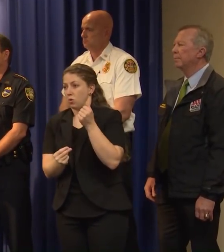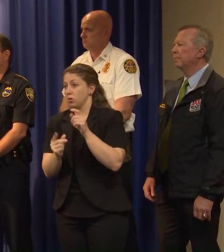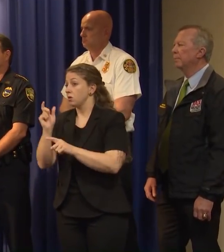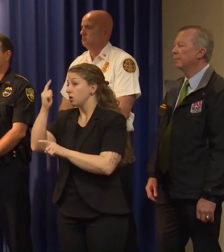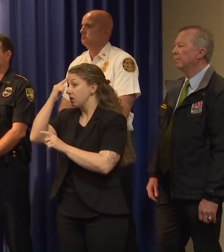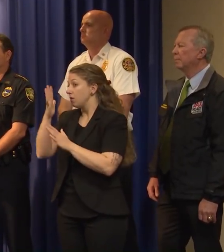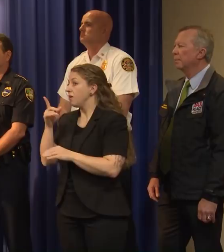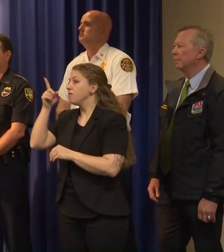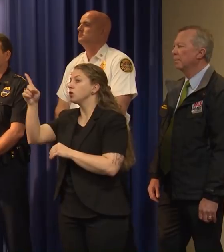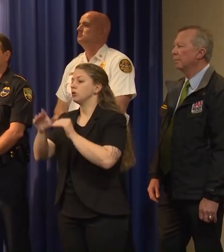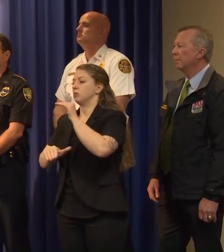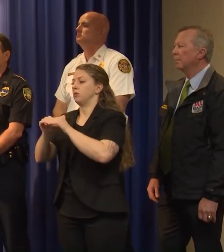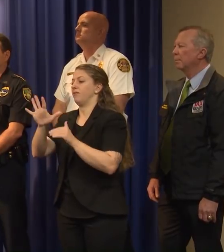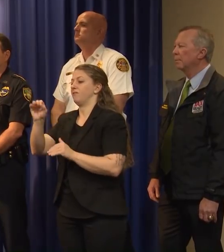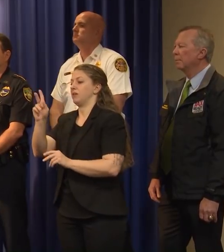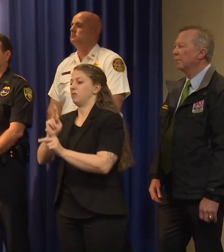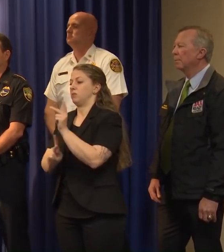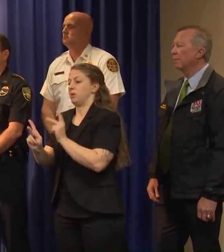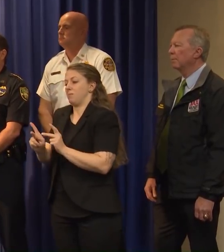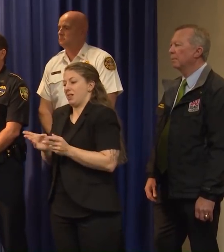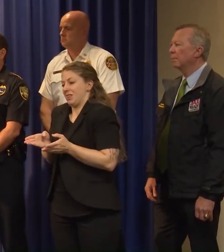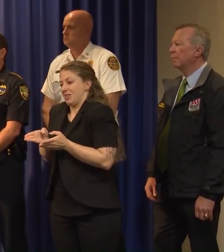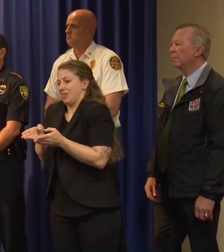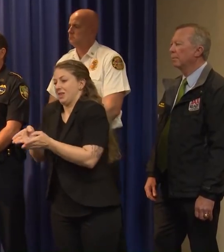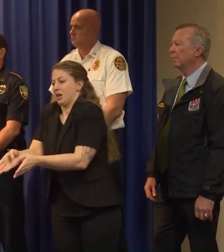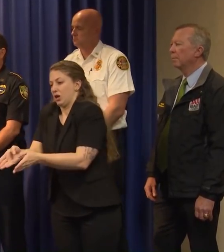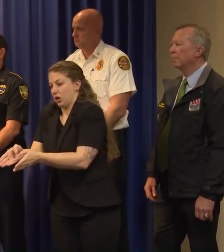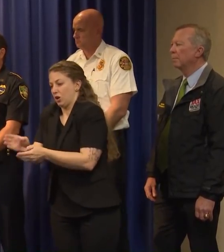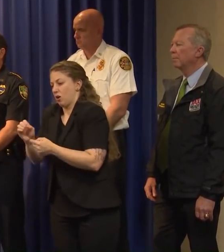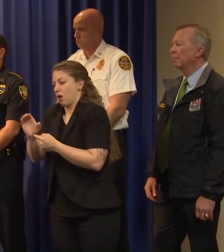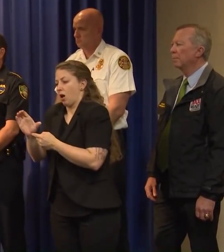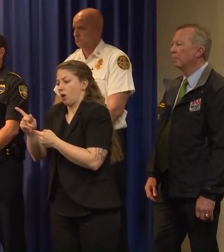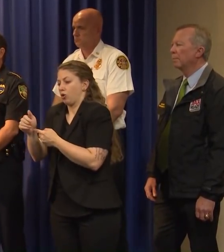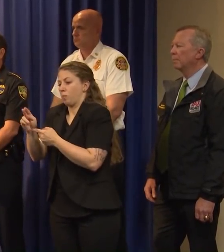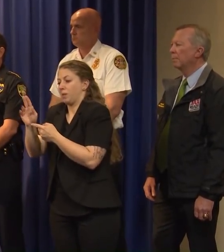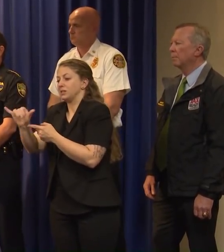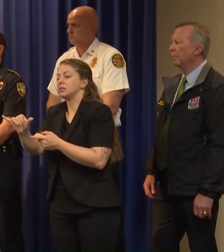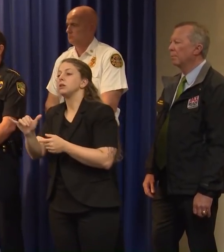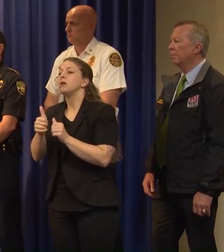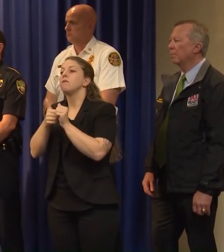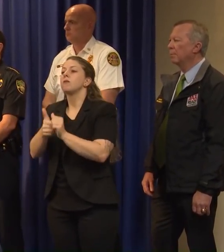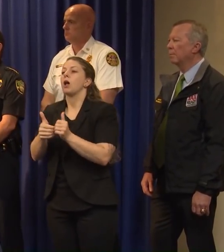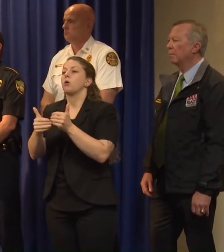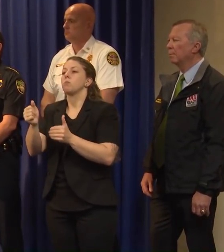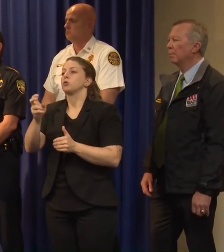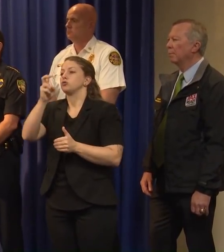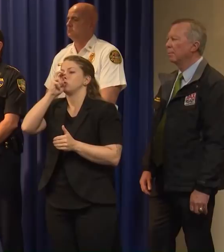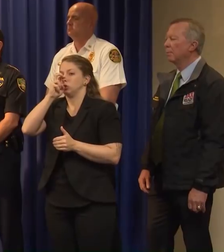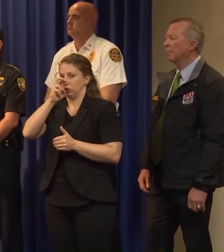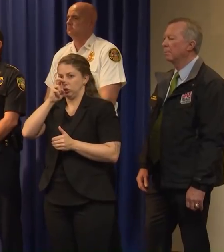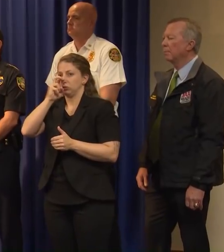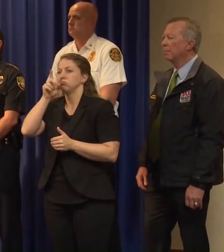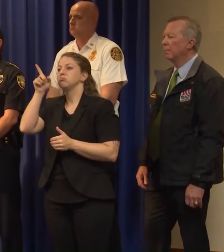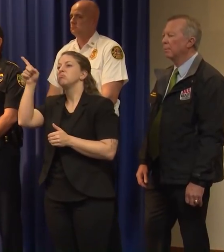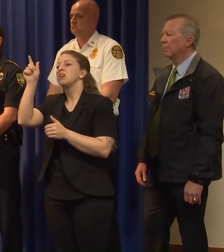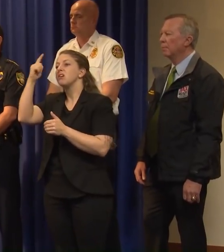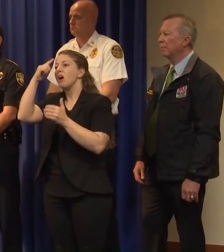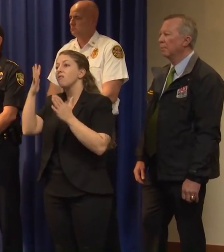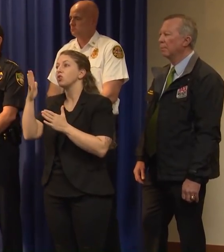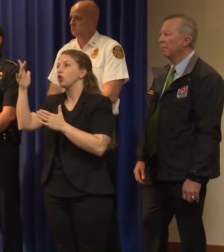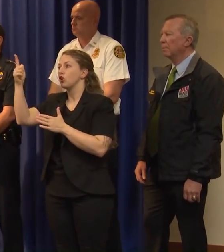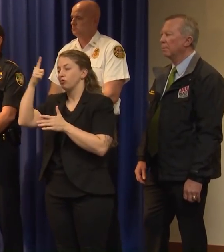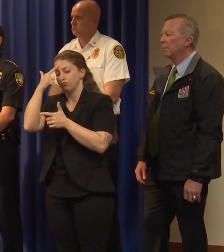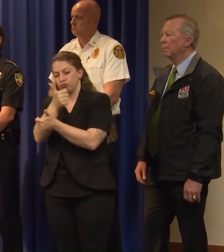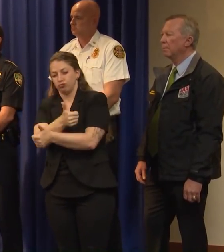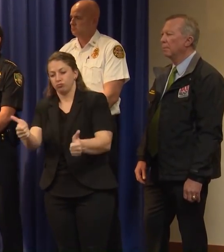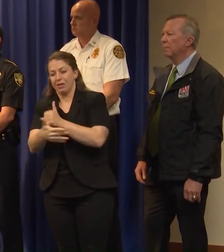occupancy. So, people are expected to follow the most stringent one as the governor has left it up to count individual counties. So, if your,